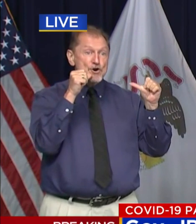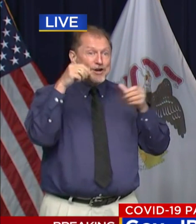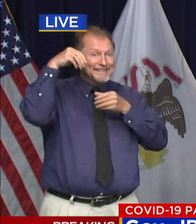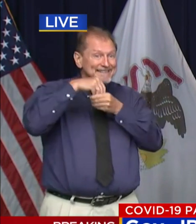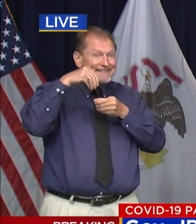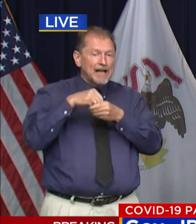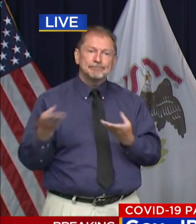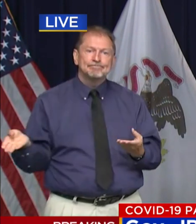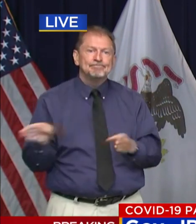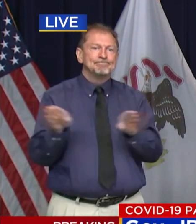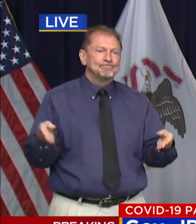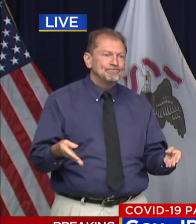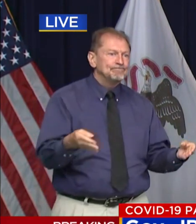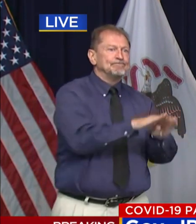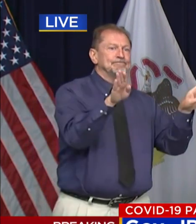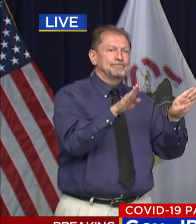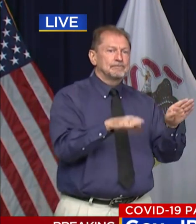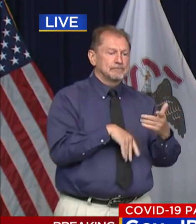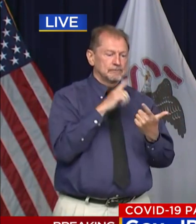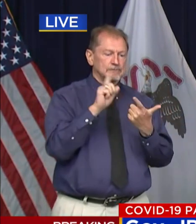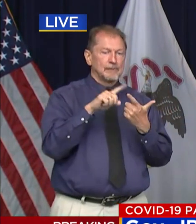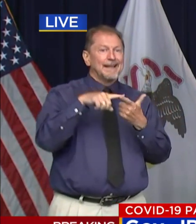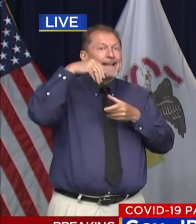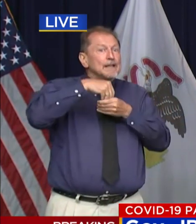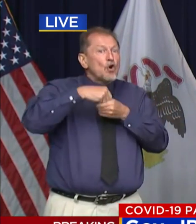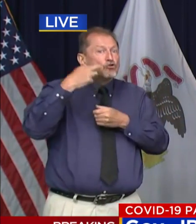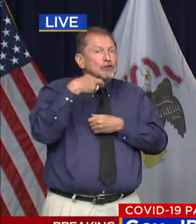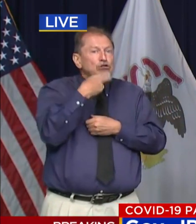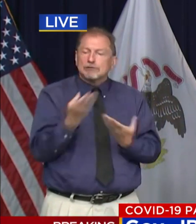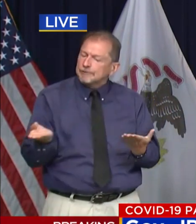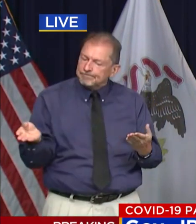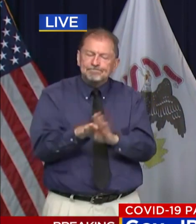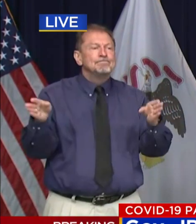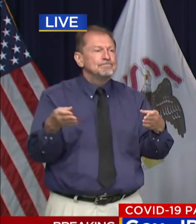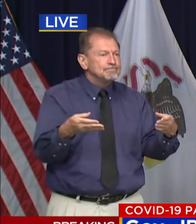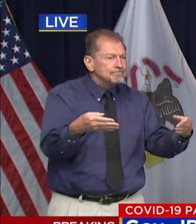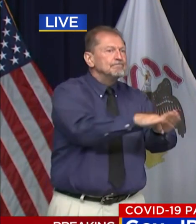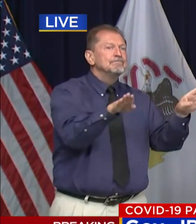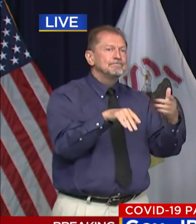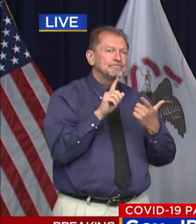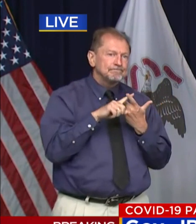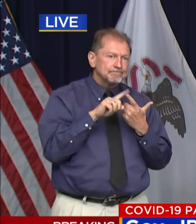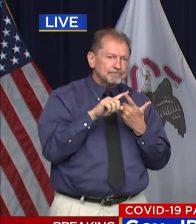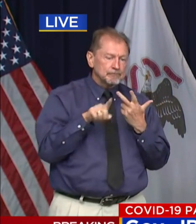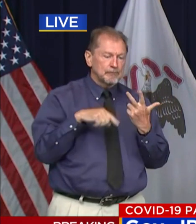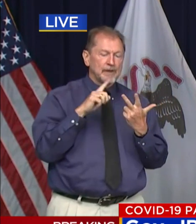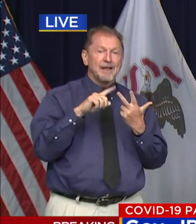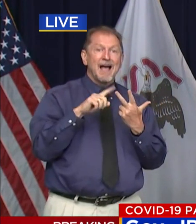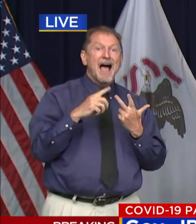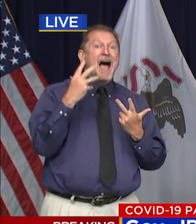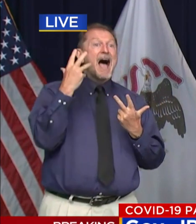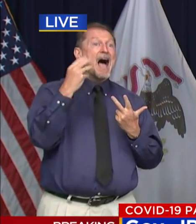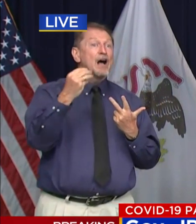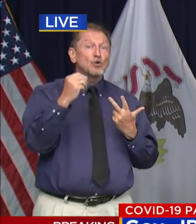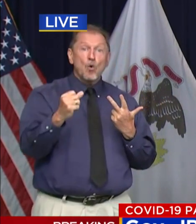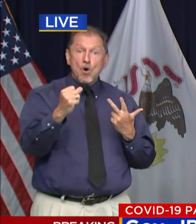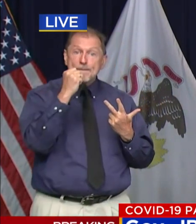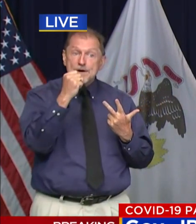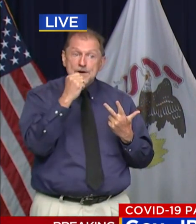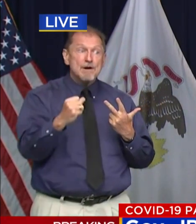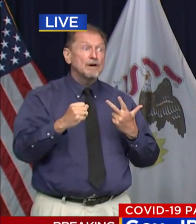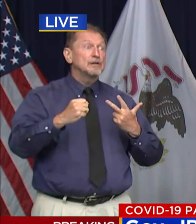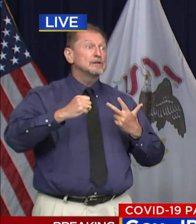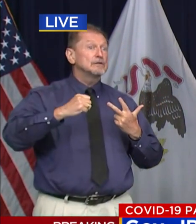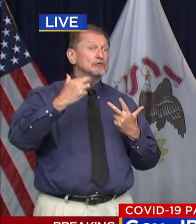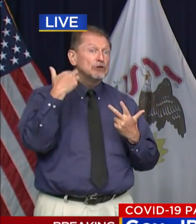service, and indoor dining service, the closing of all outdoor bars and restaurants, gaming facilities, and casinos